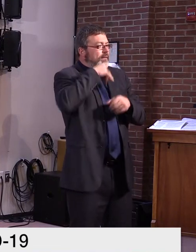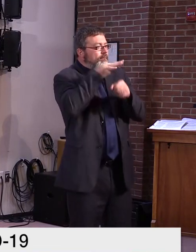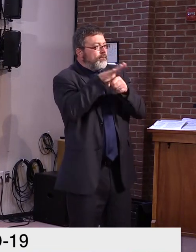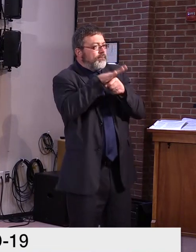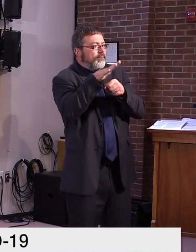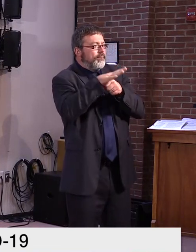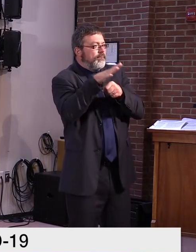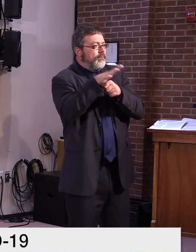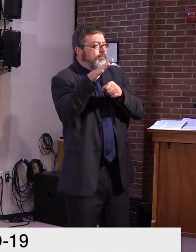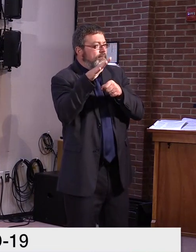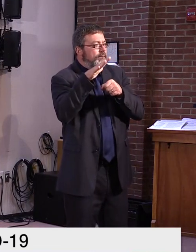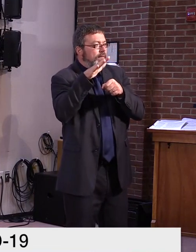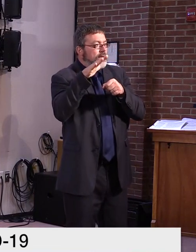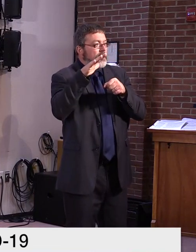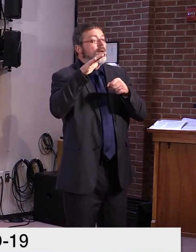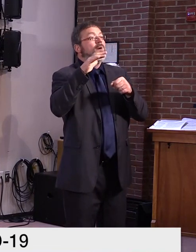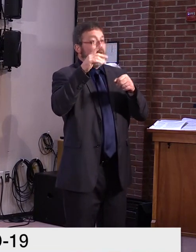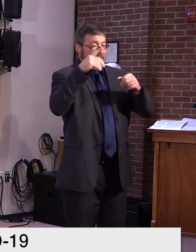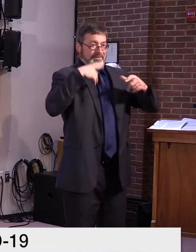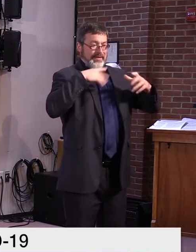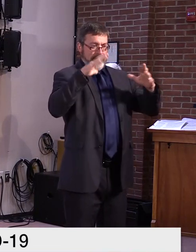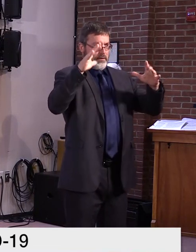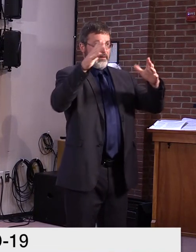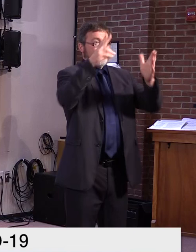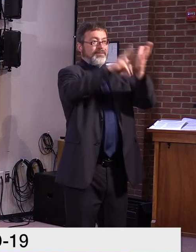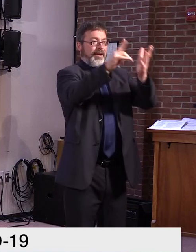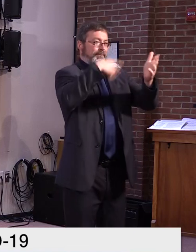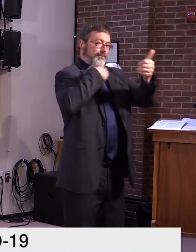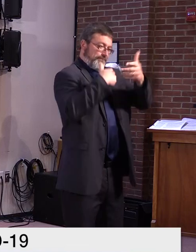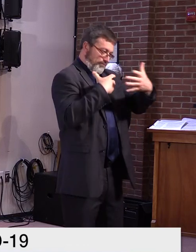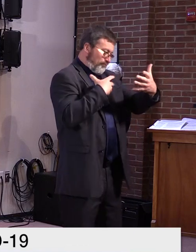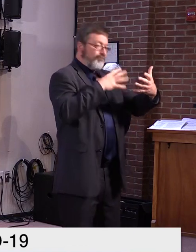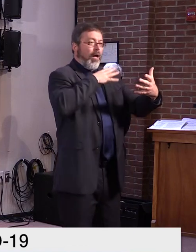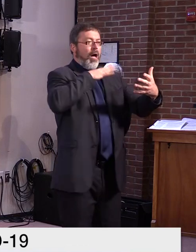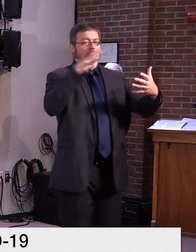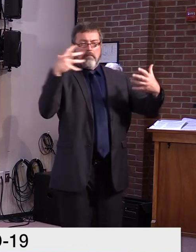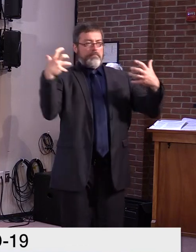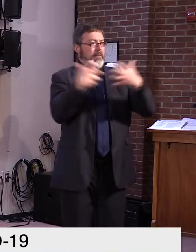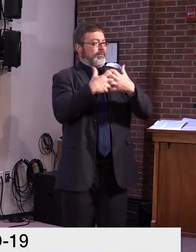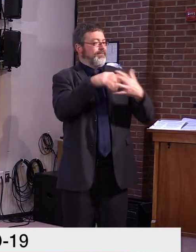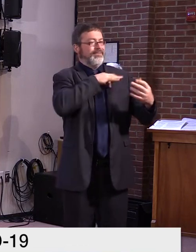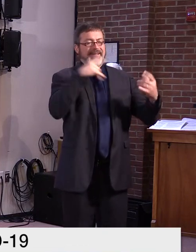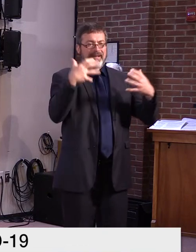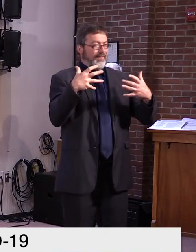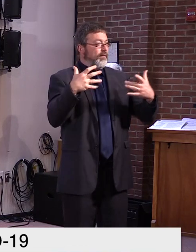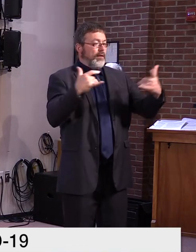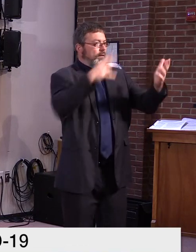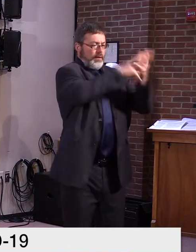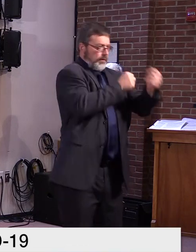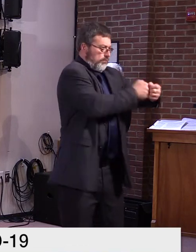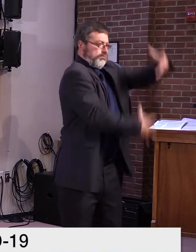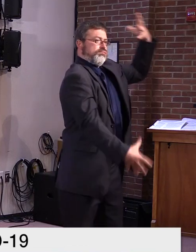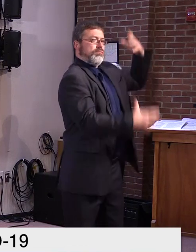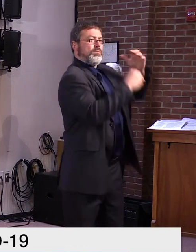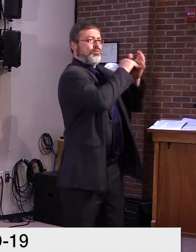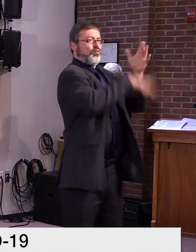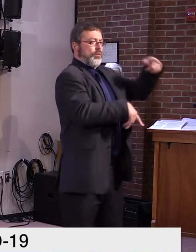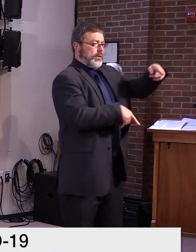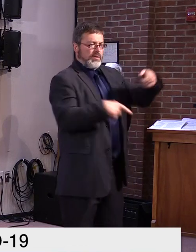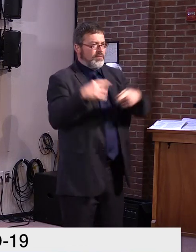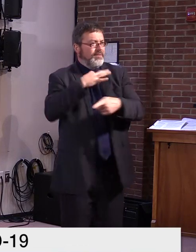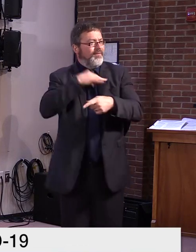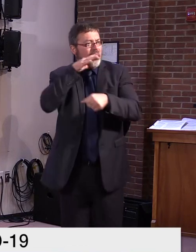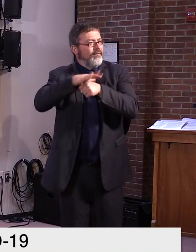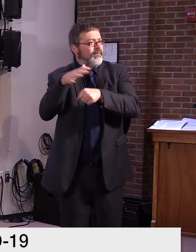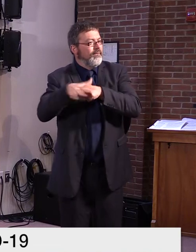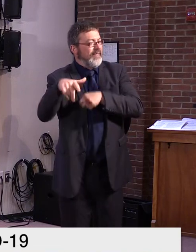created a bit of a long jam, but we are working through it. Okay. Thank you. Um, I also have a quick, hopefully a quick follow